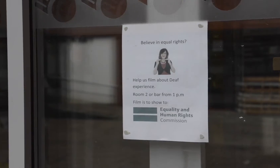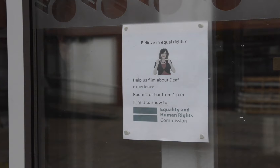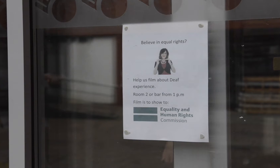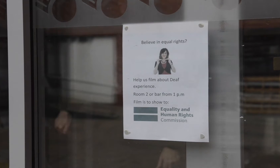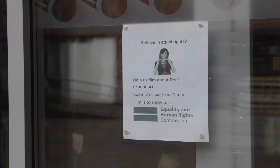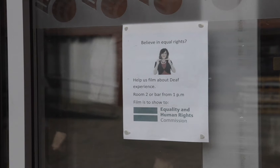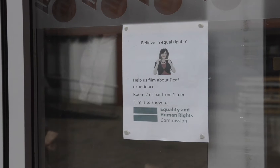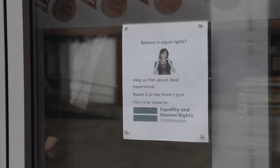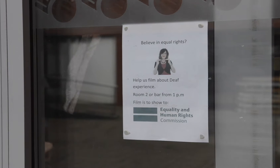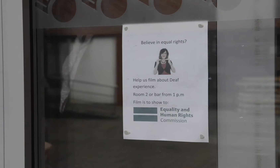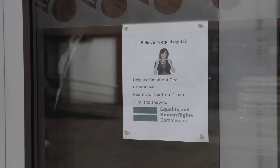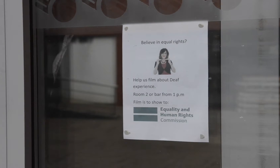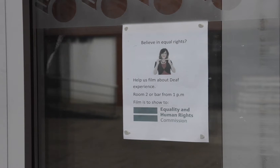Music Music